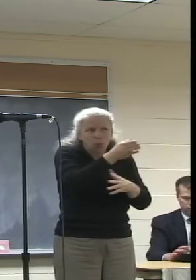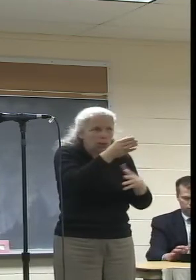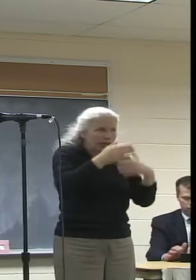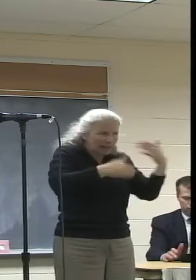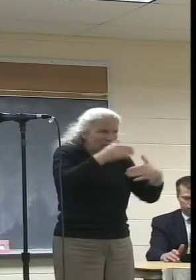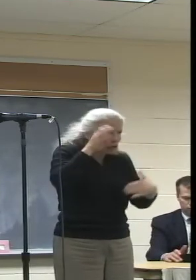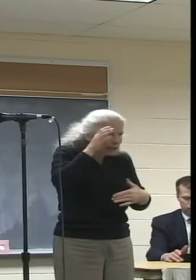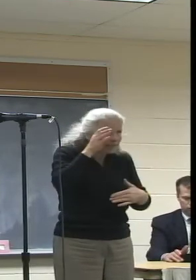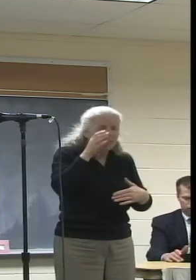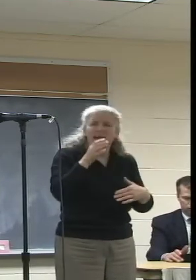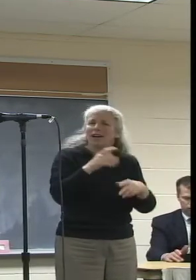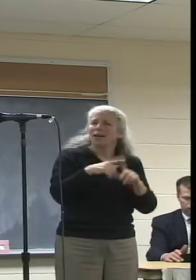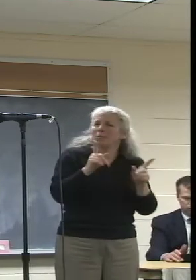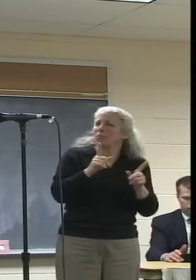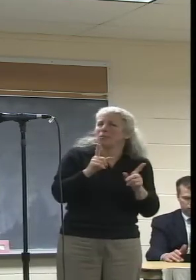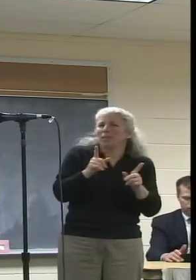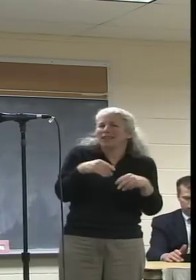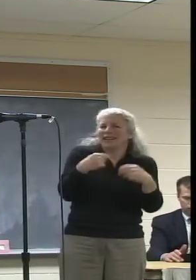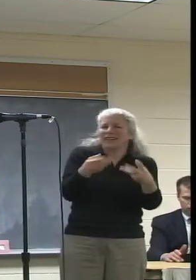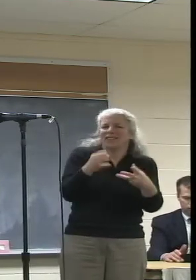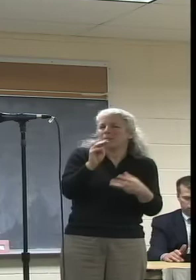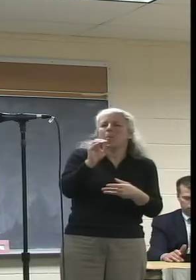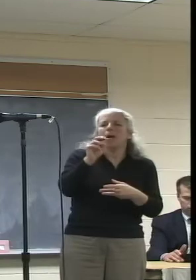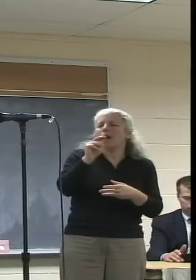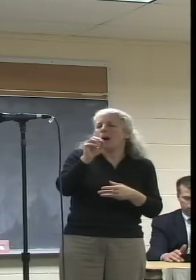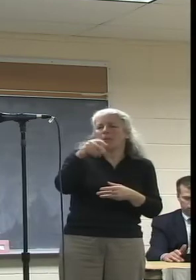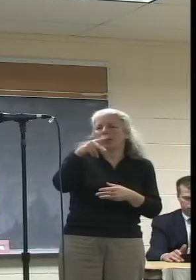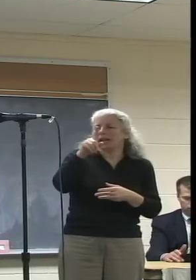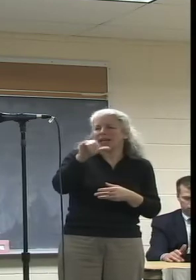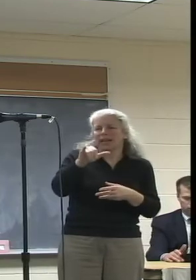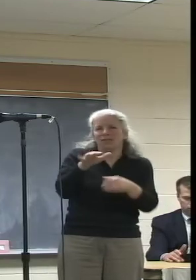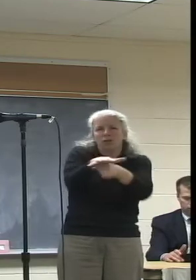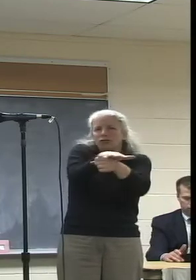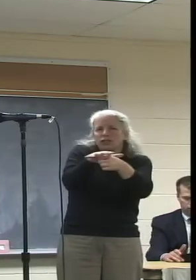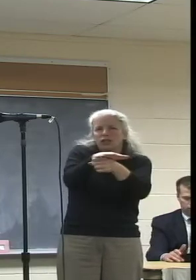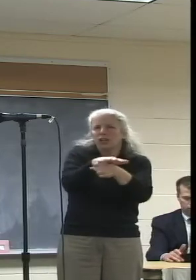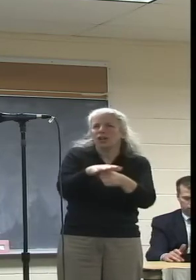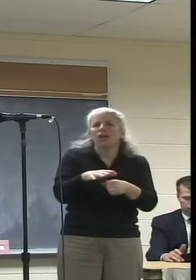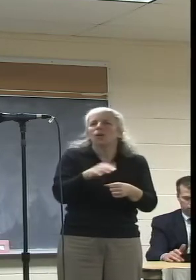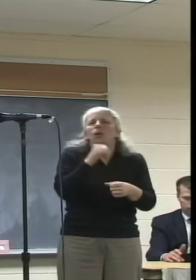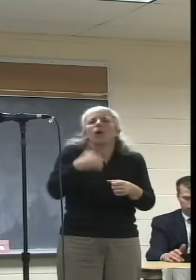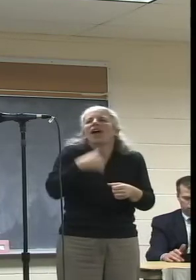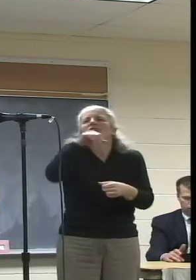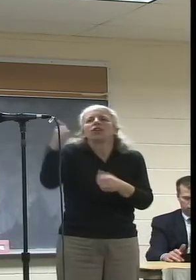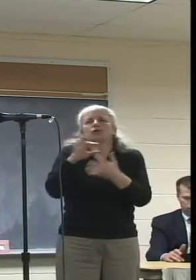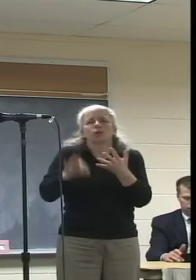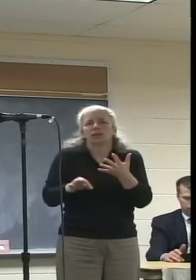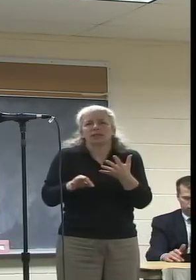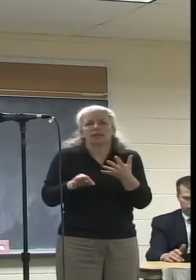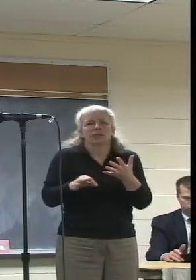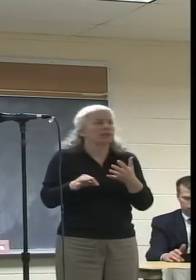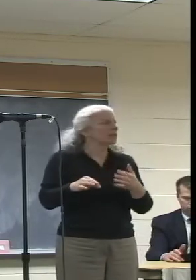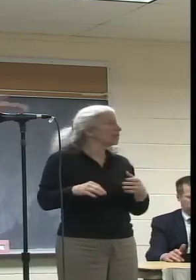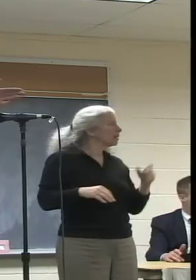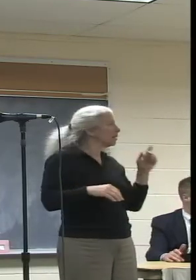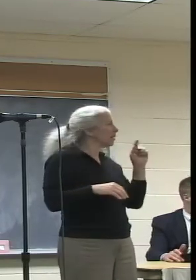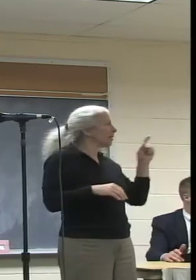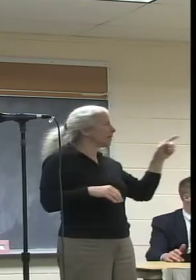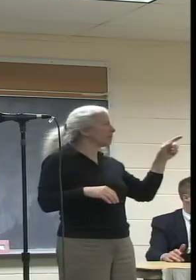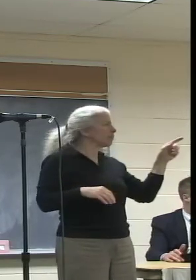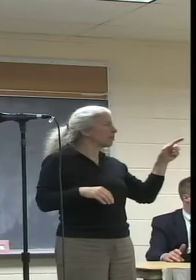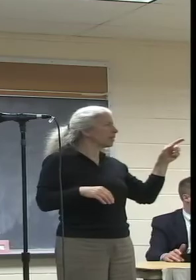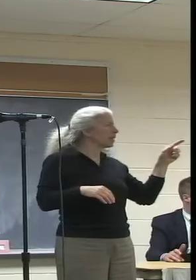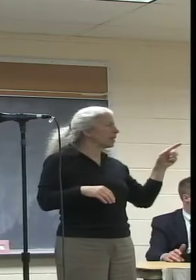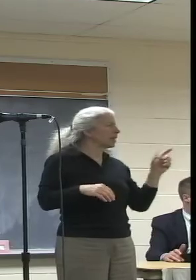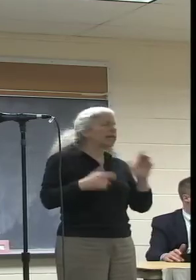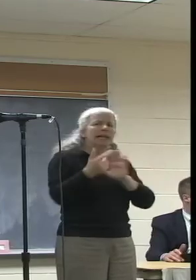essentially given sanctioned monopolies for regions. Comcast is it. We don't have another choice. Oh, please. Yeah,